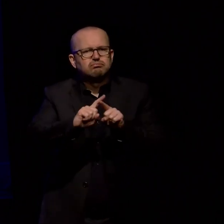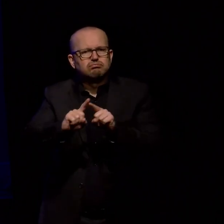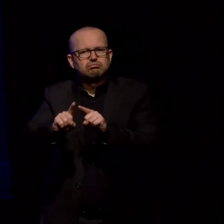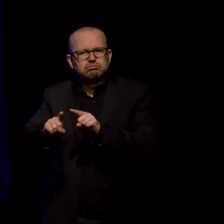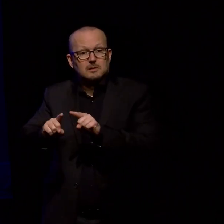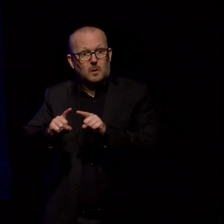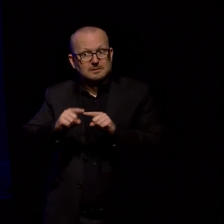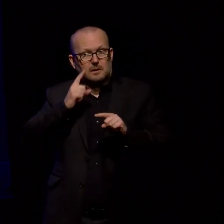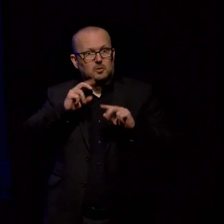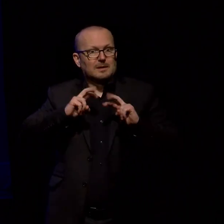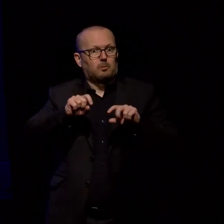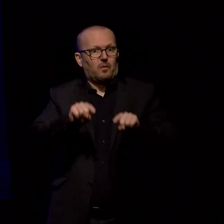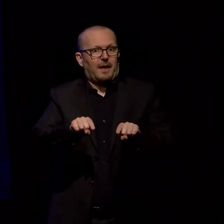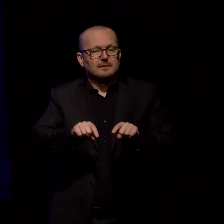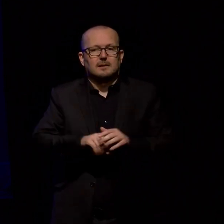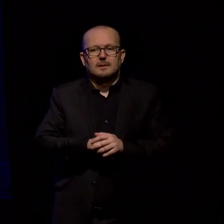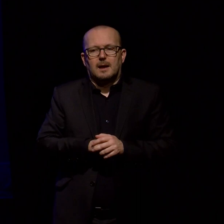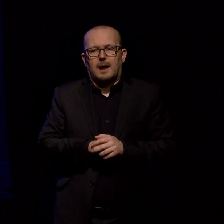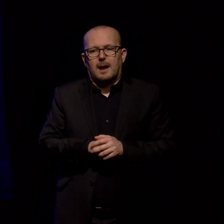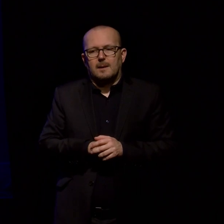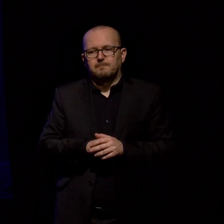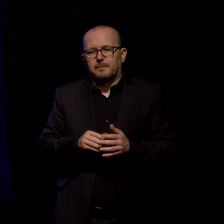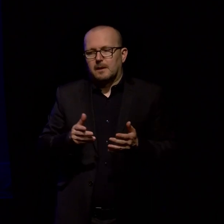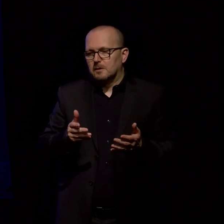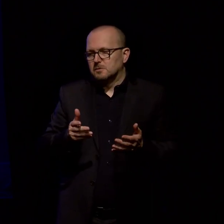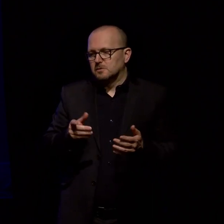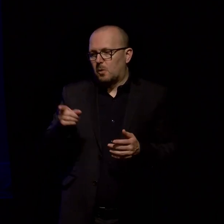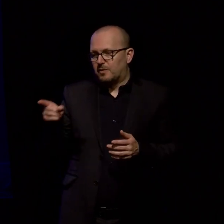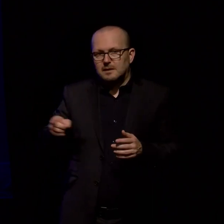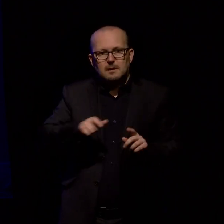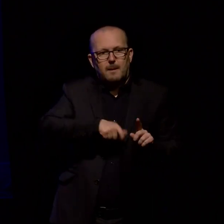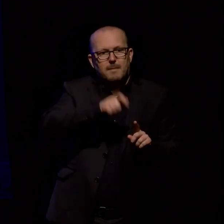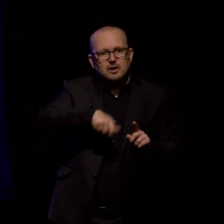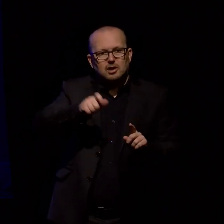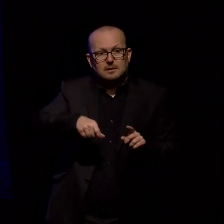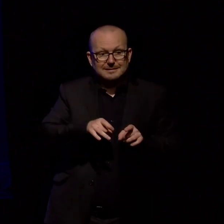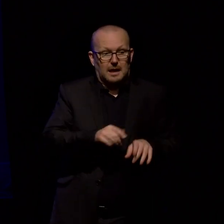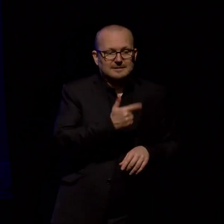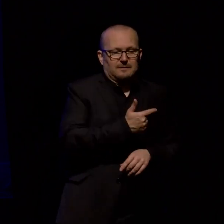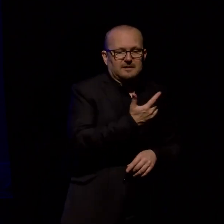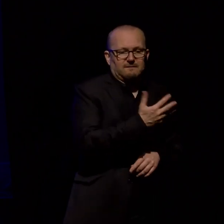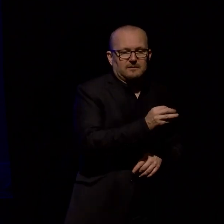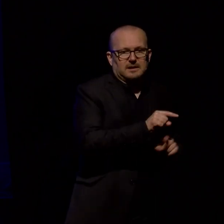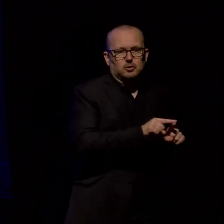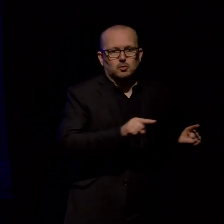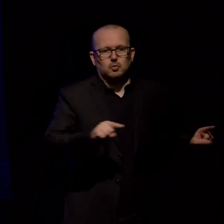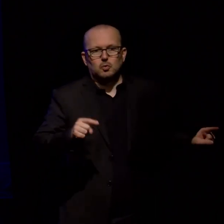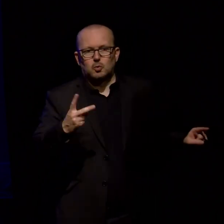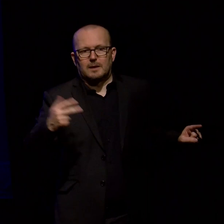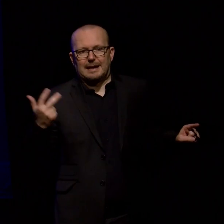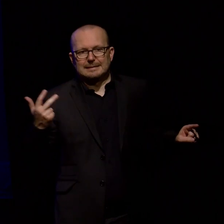looking at the this is a bar chart that starts in 1750 runs around to 2018